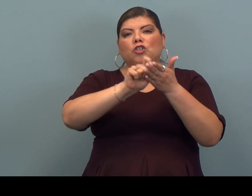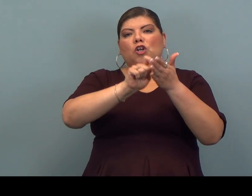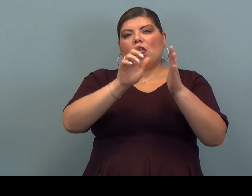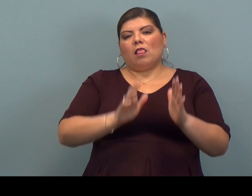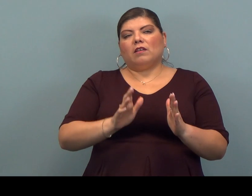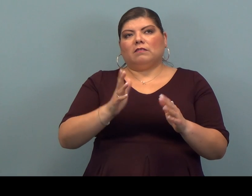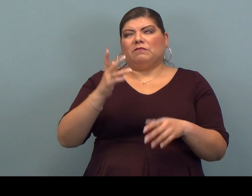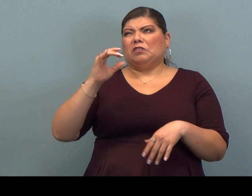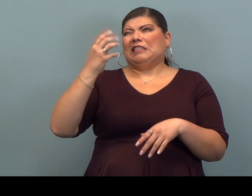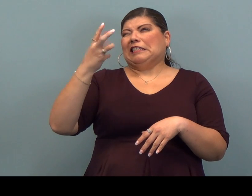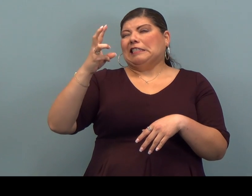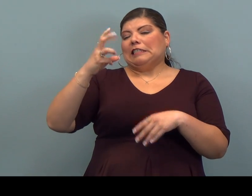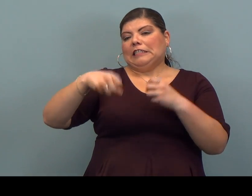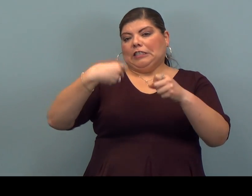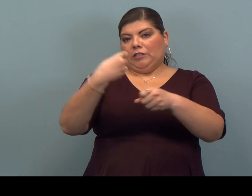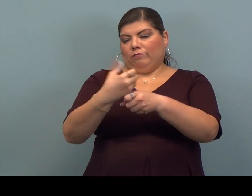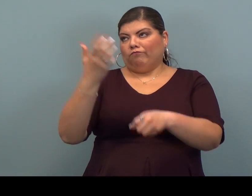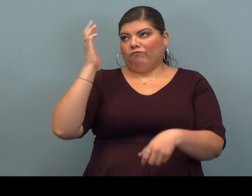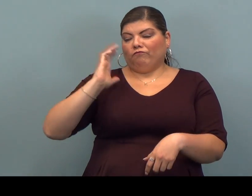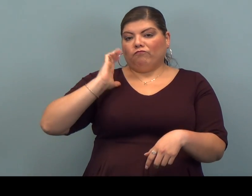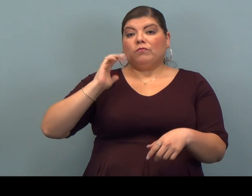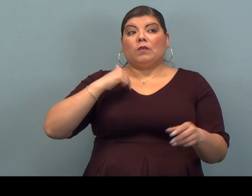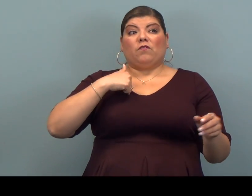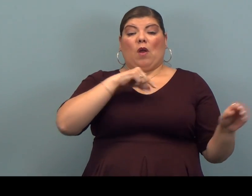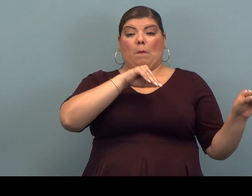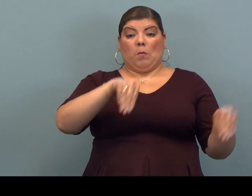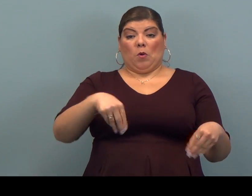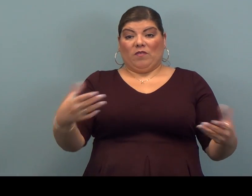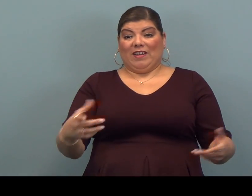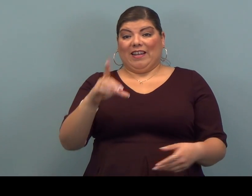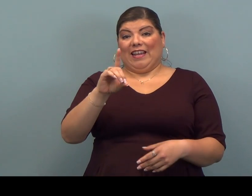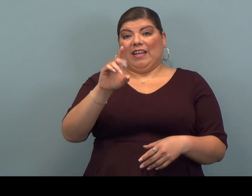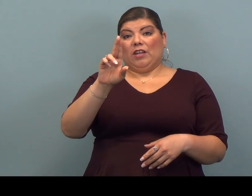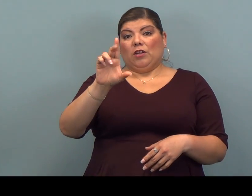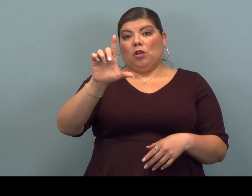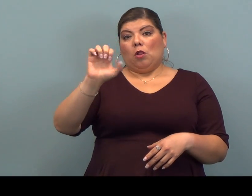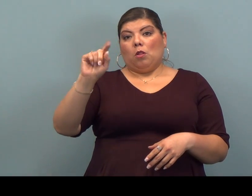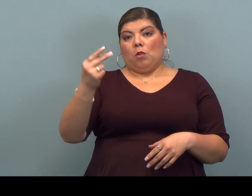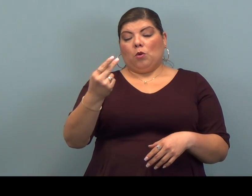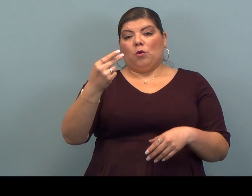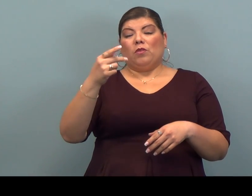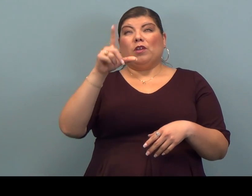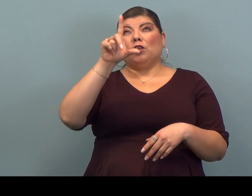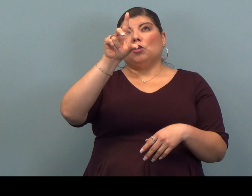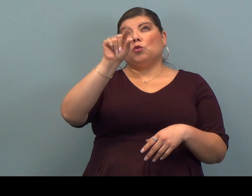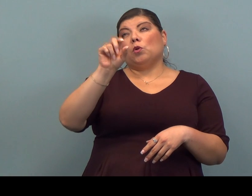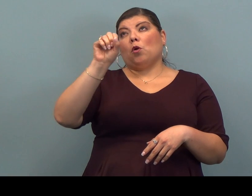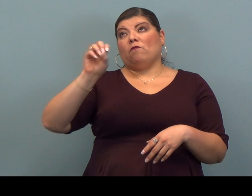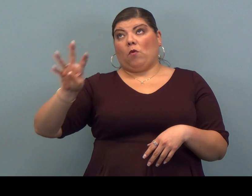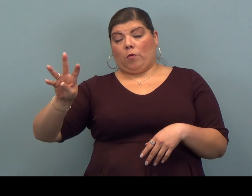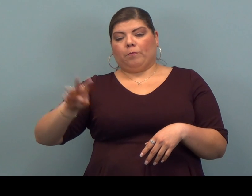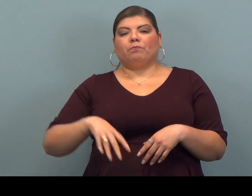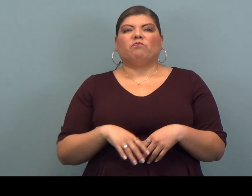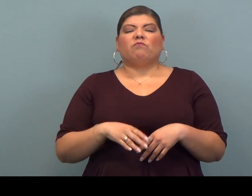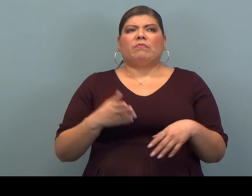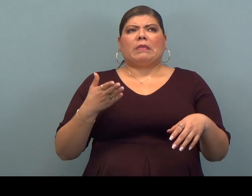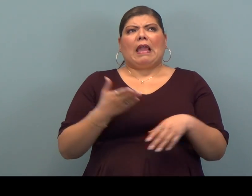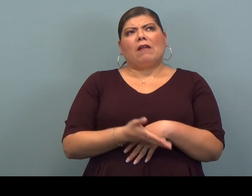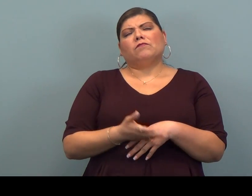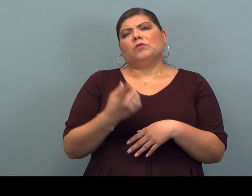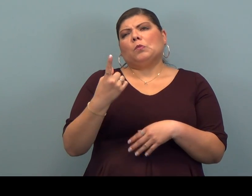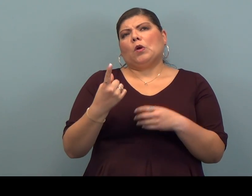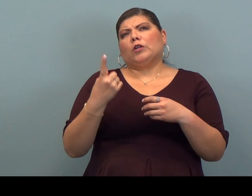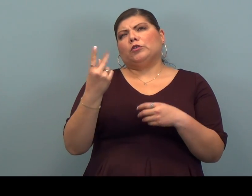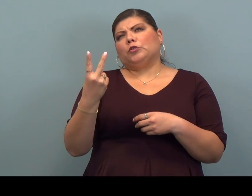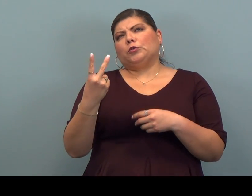before I moved here to Duluth in 2004. After about a year or